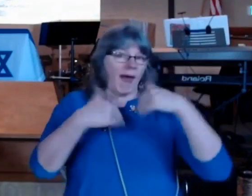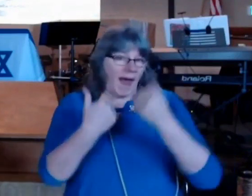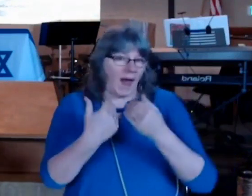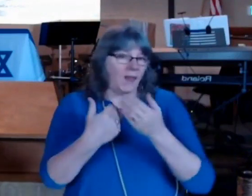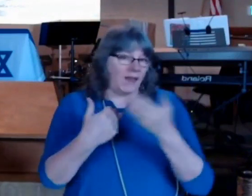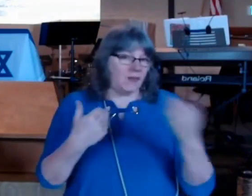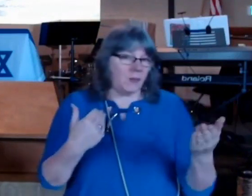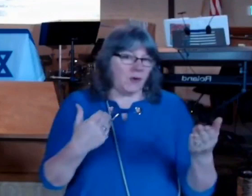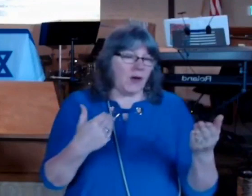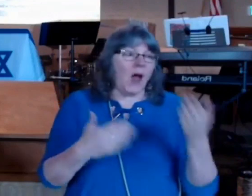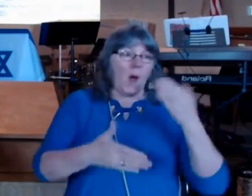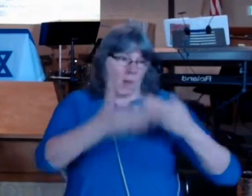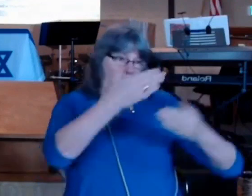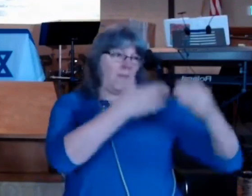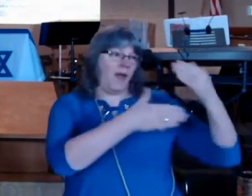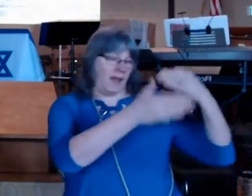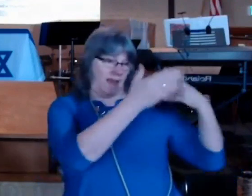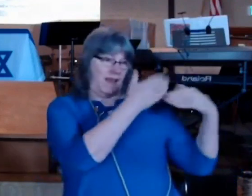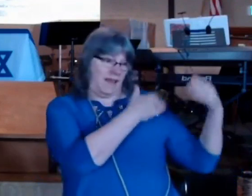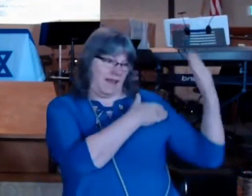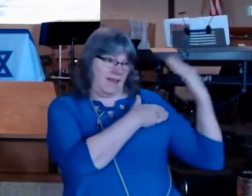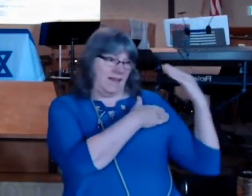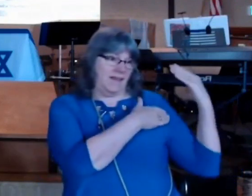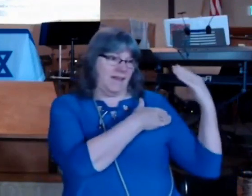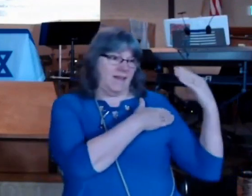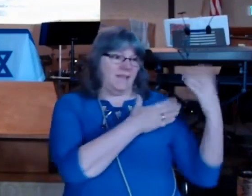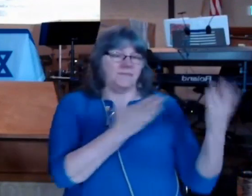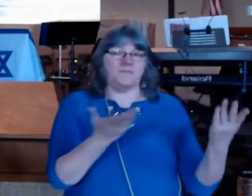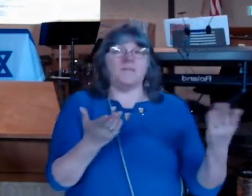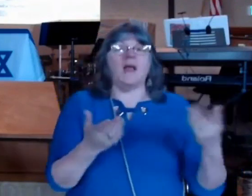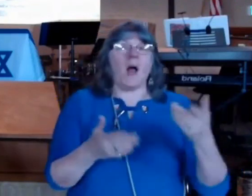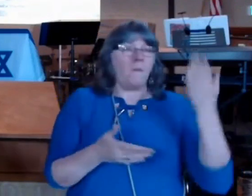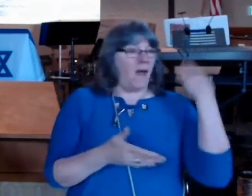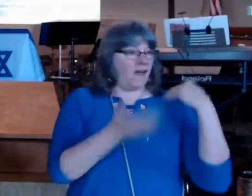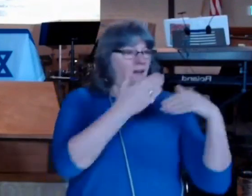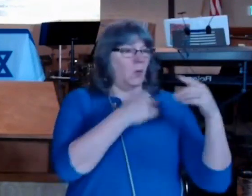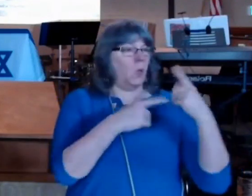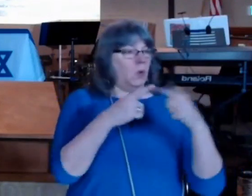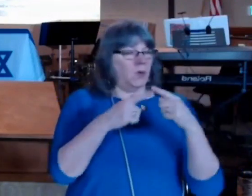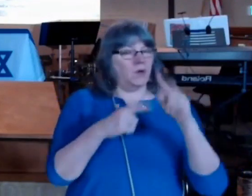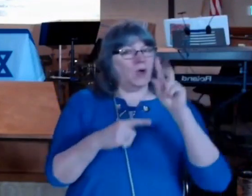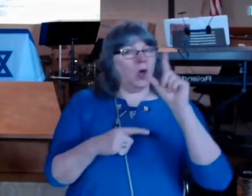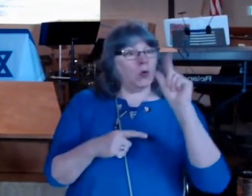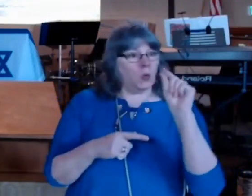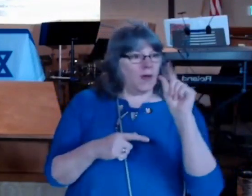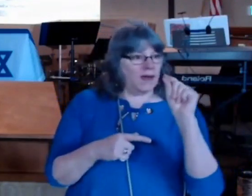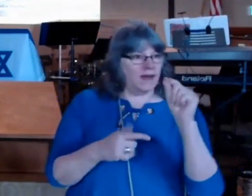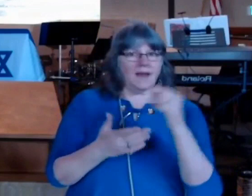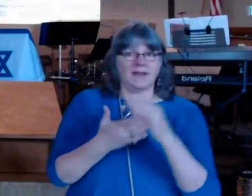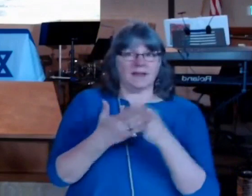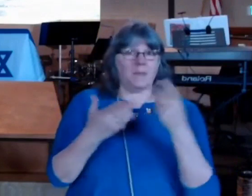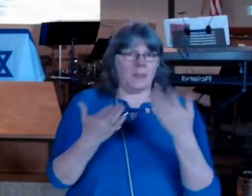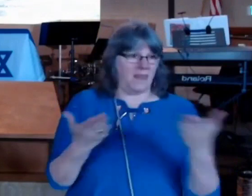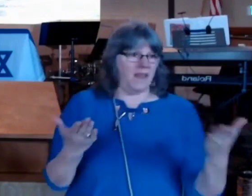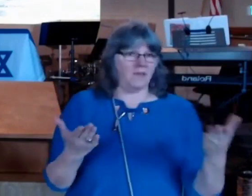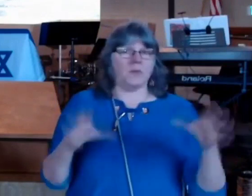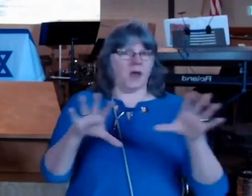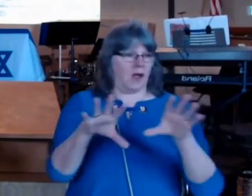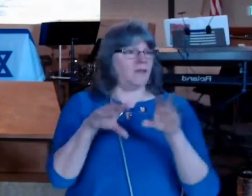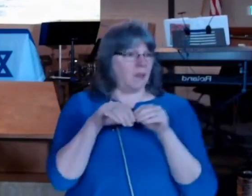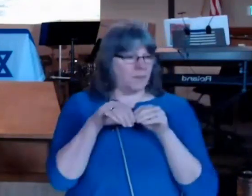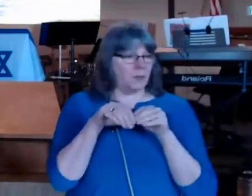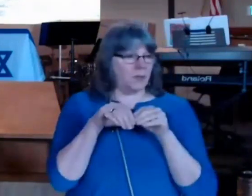in serious trouble for things they did when they were 20 that were maybe acceptable in those days so it's very